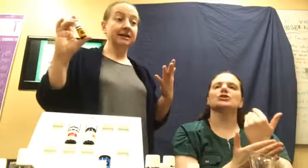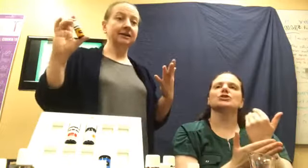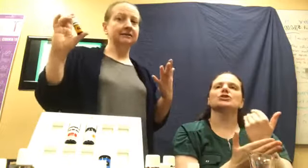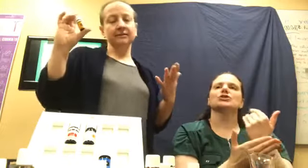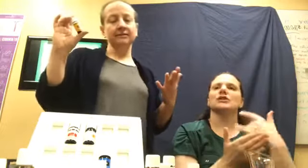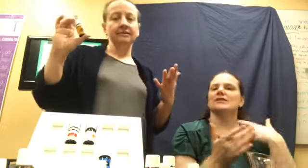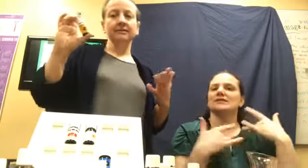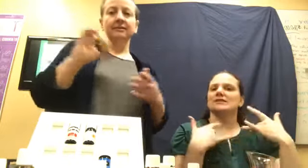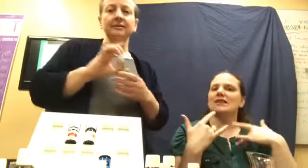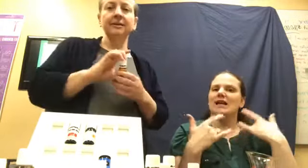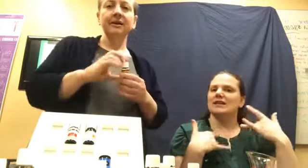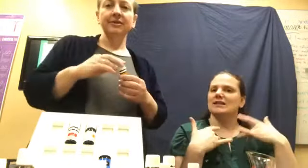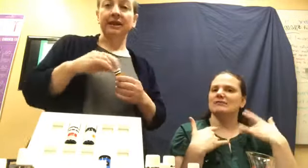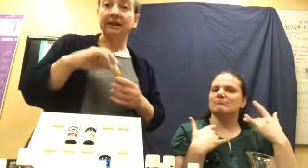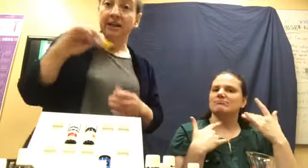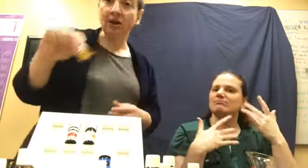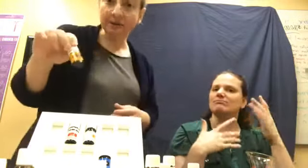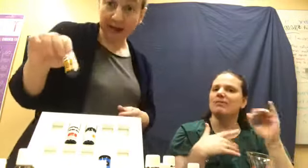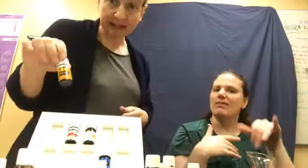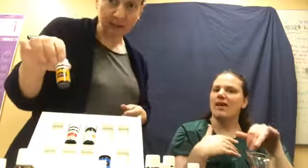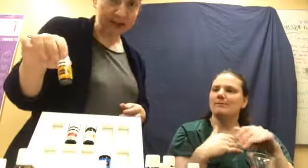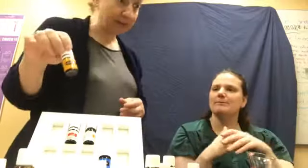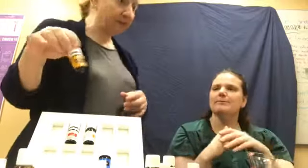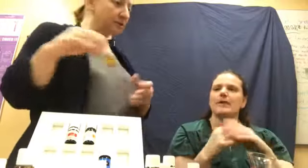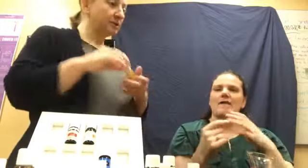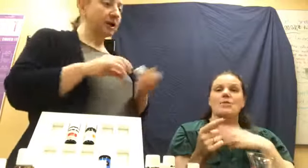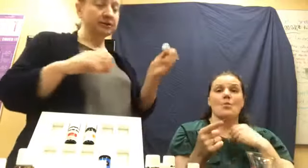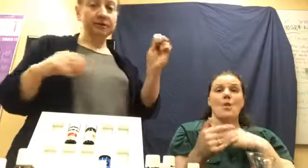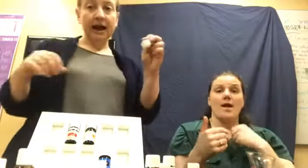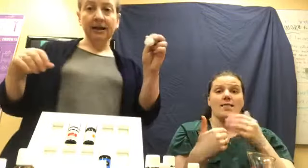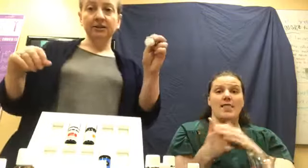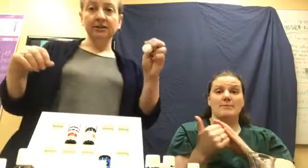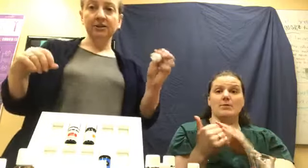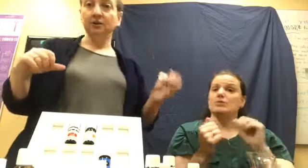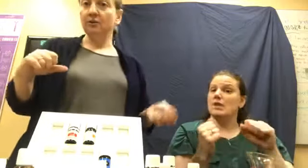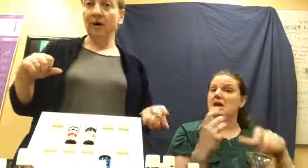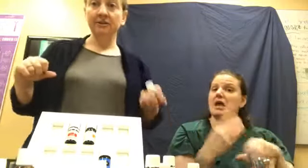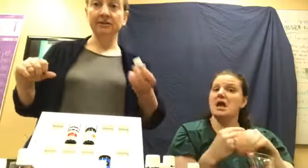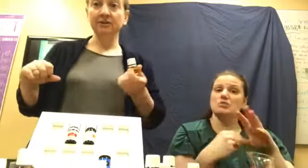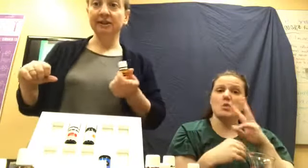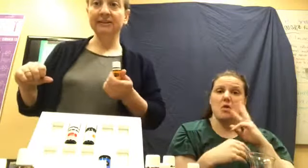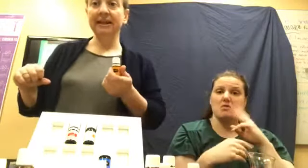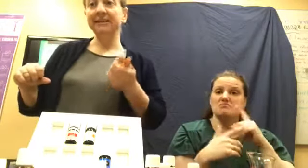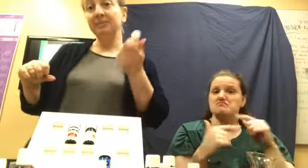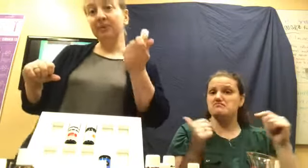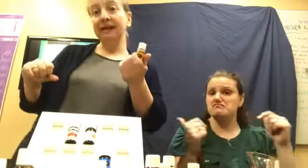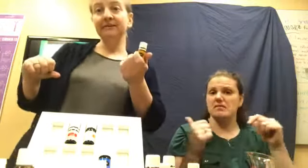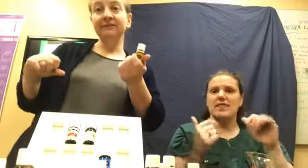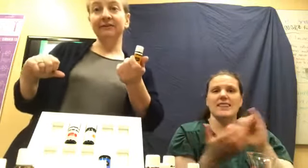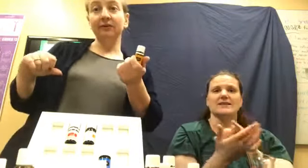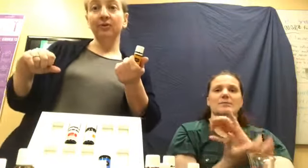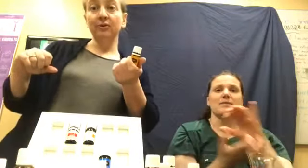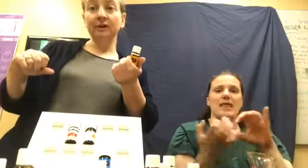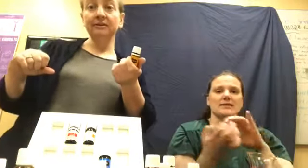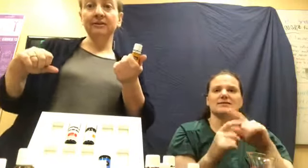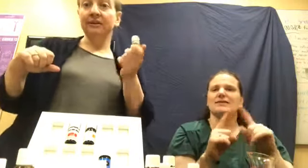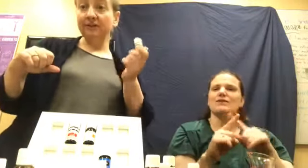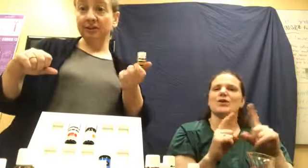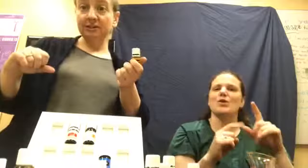thing. It also has a white label, so you can also add it to your waters and drinks. And it's a blend of several oils of our citrus